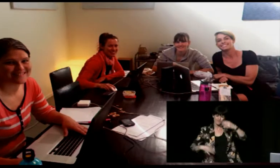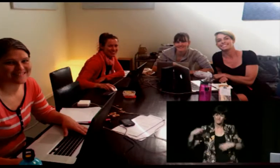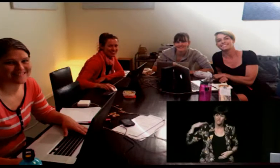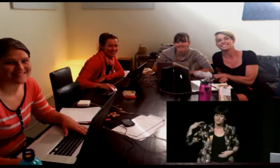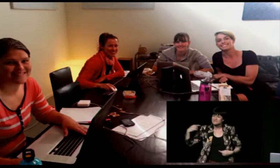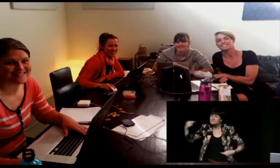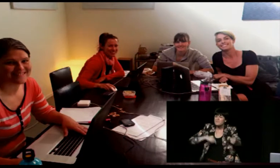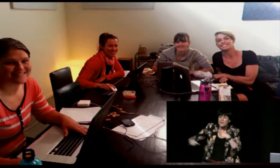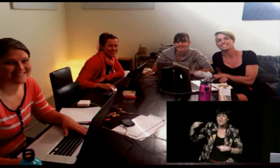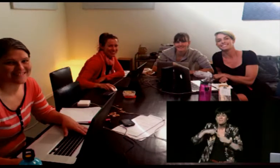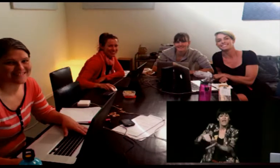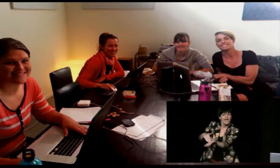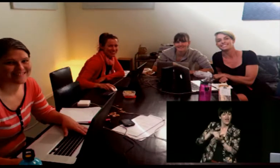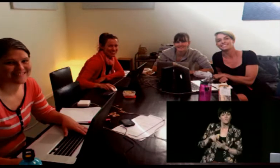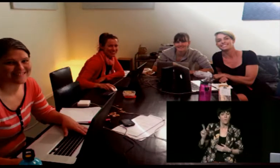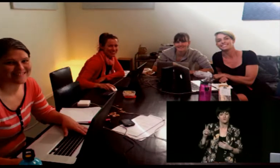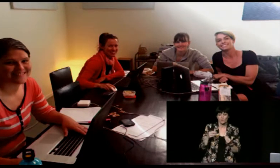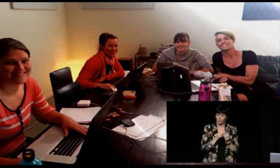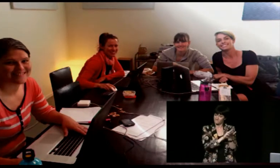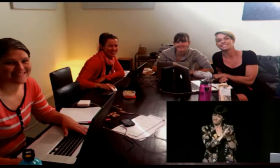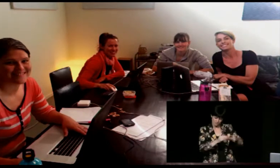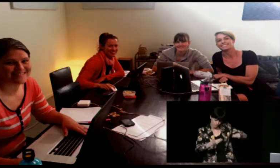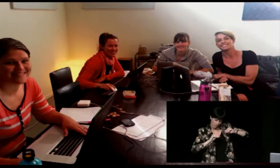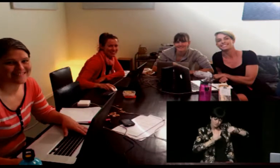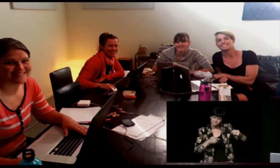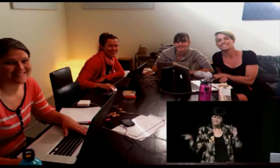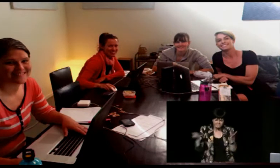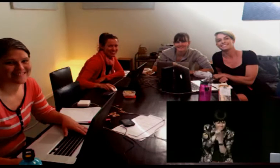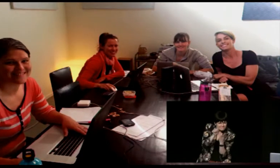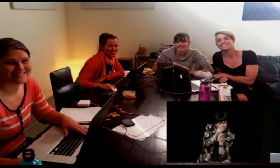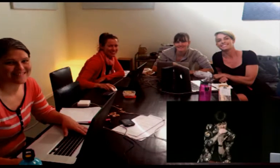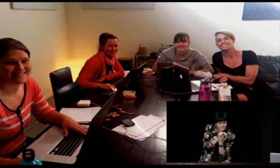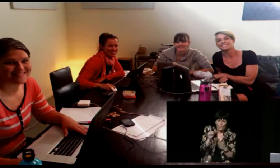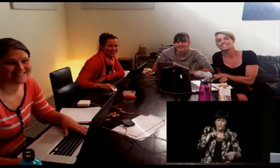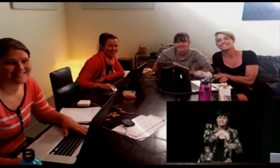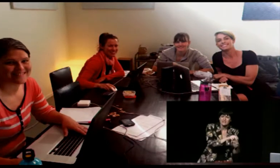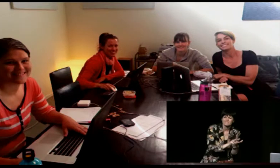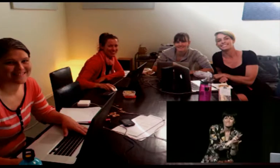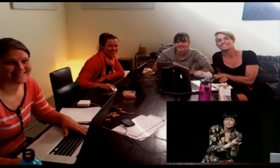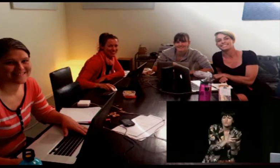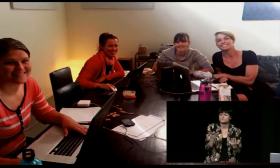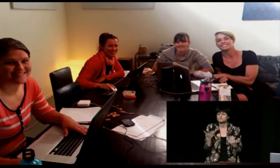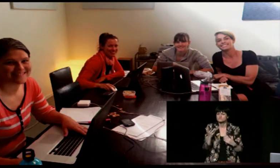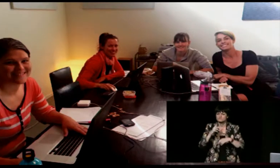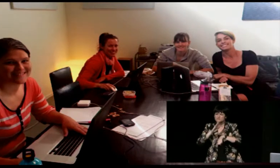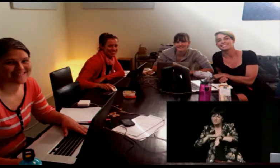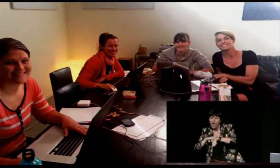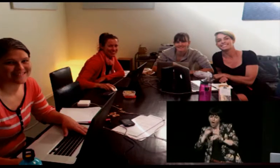so people from the deaf community were coming in and volunteering their time to help with processing the videos in terms of what the video content